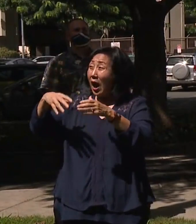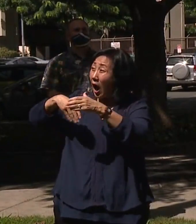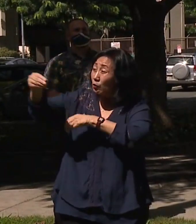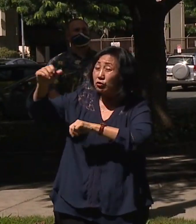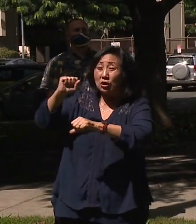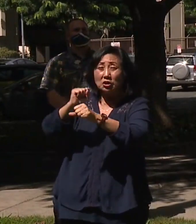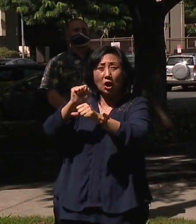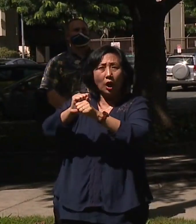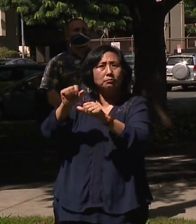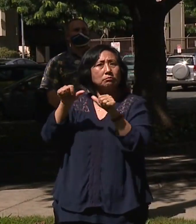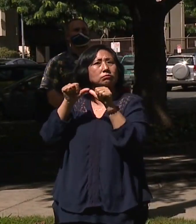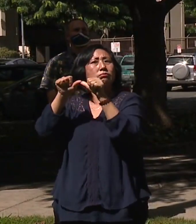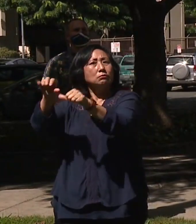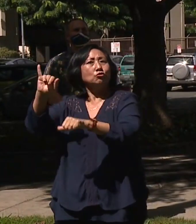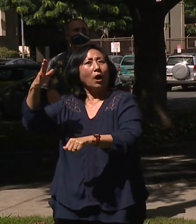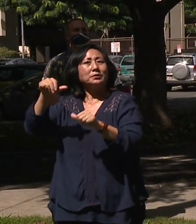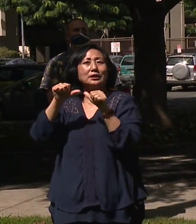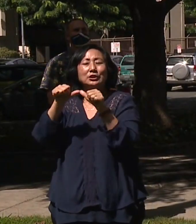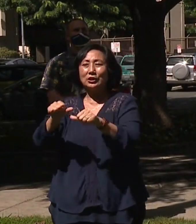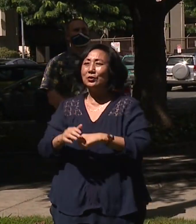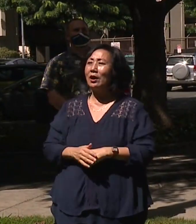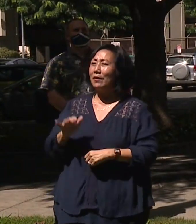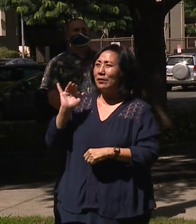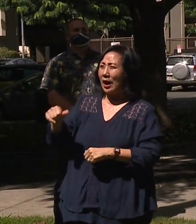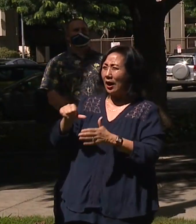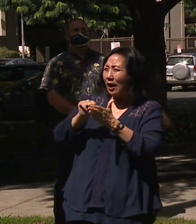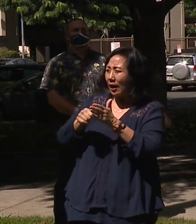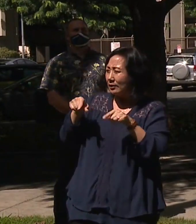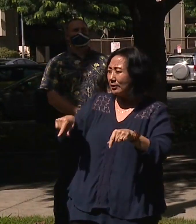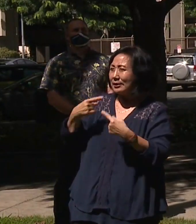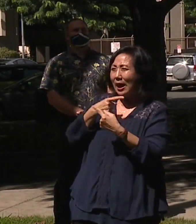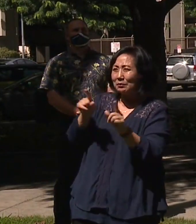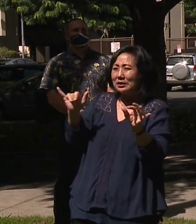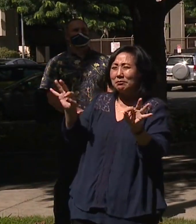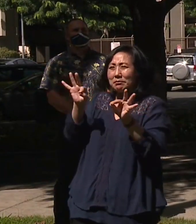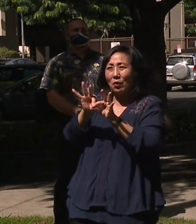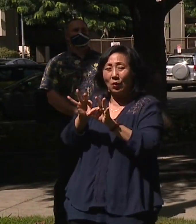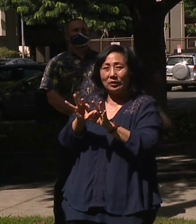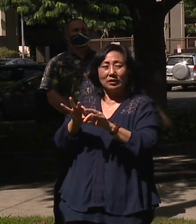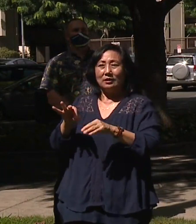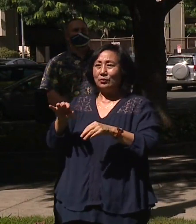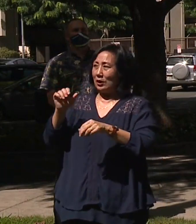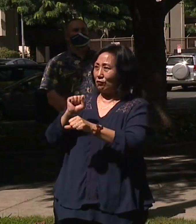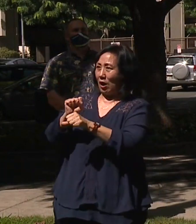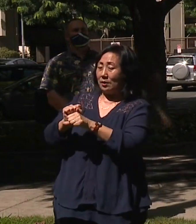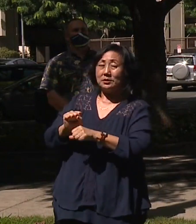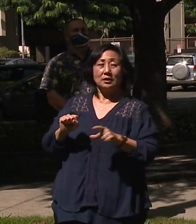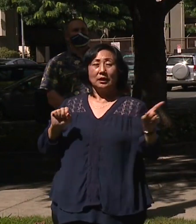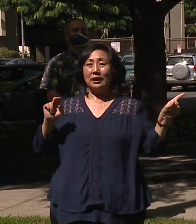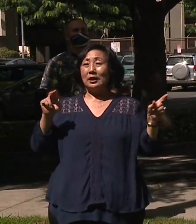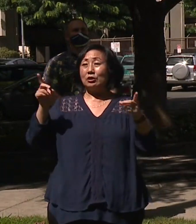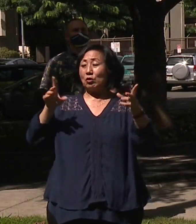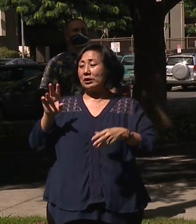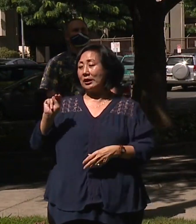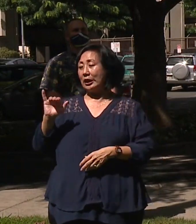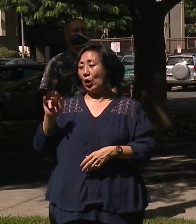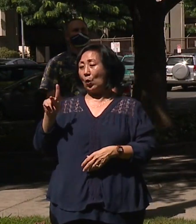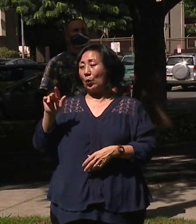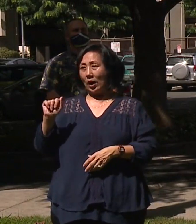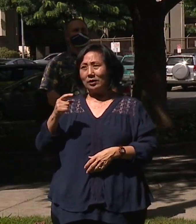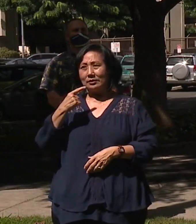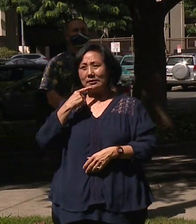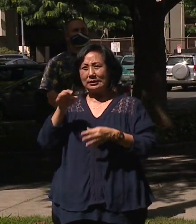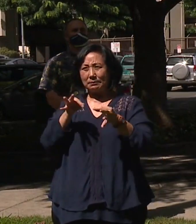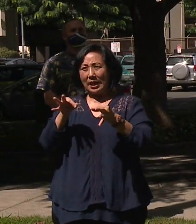can continue. And that's what we want to highlight about this announcement today. I think Director Nakoda said it well when she said, you know, it took a long